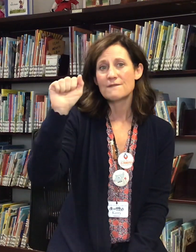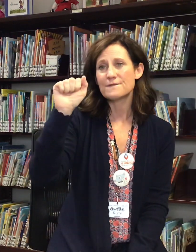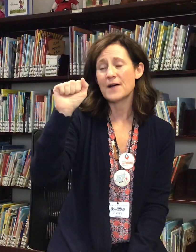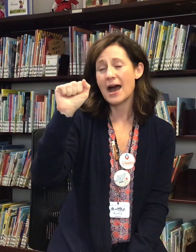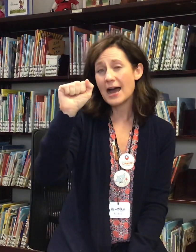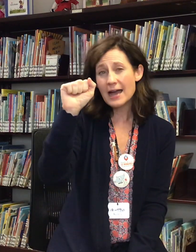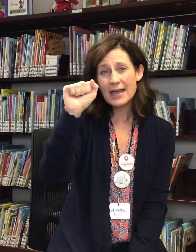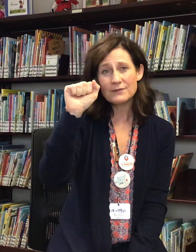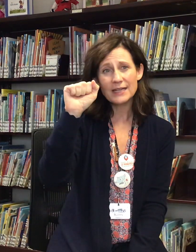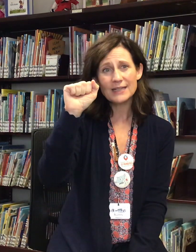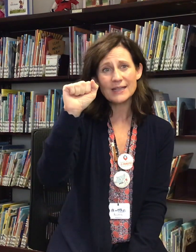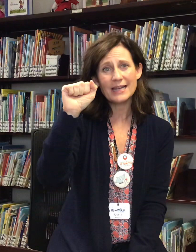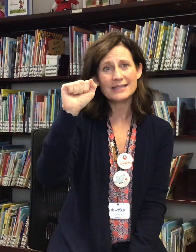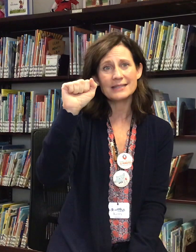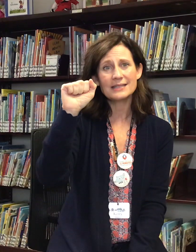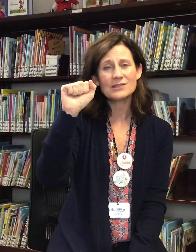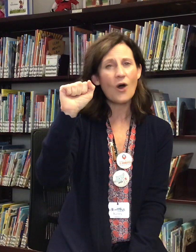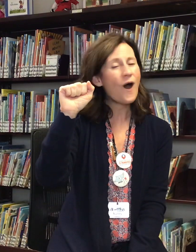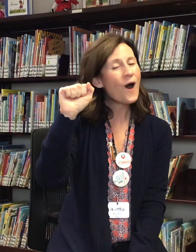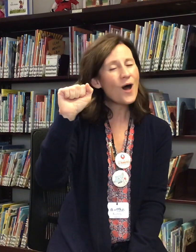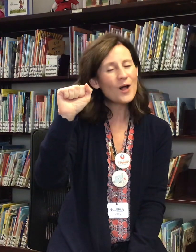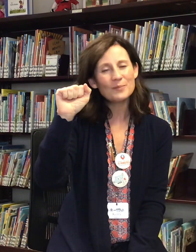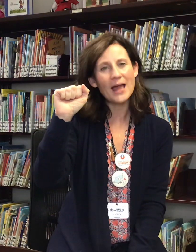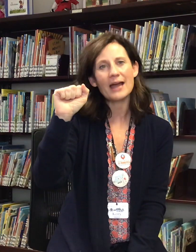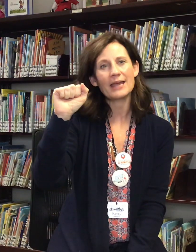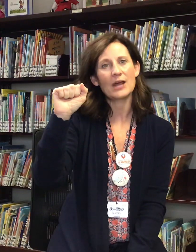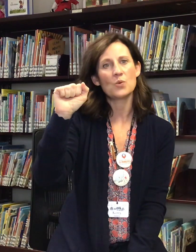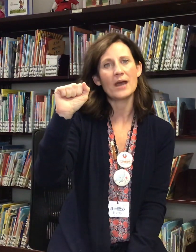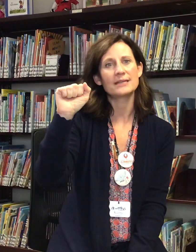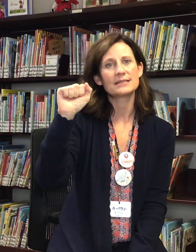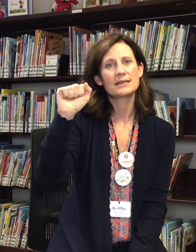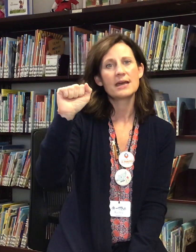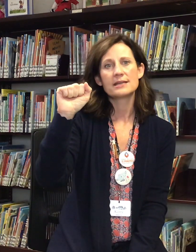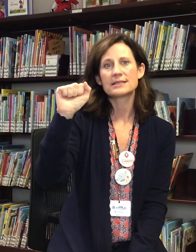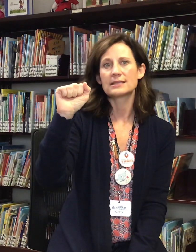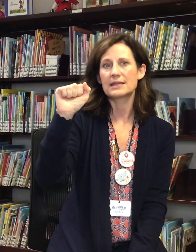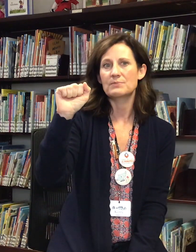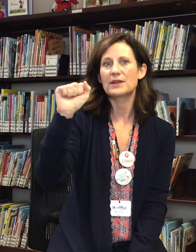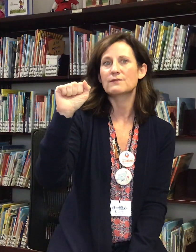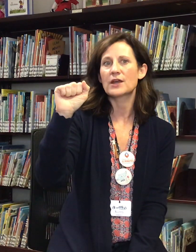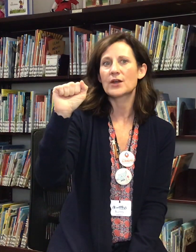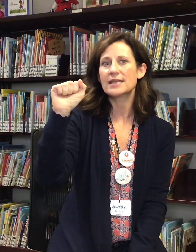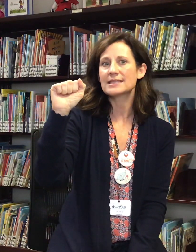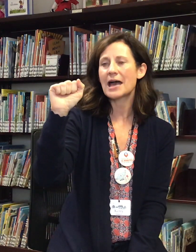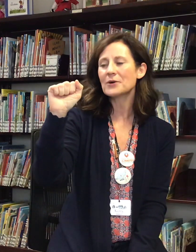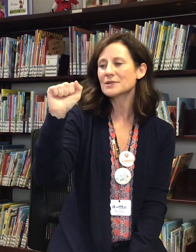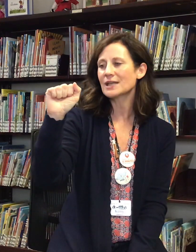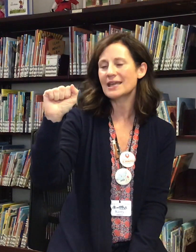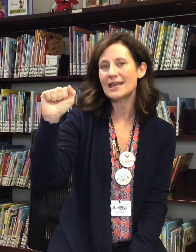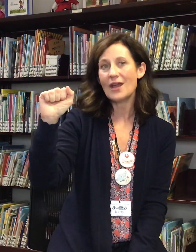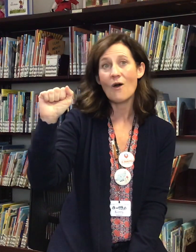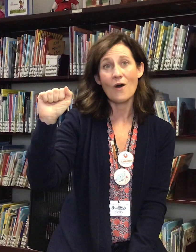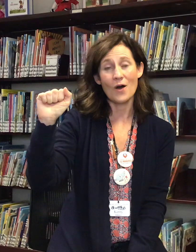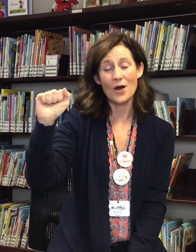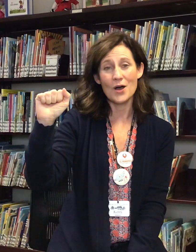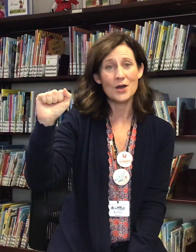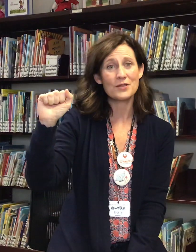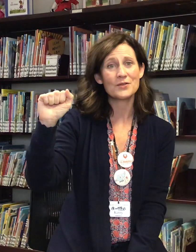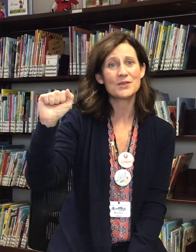Five little kittens, all black and white, sleeping very soundly all through the